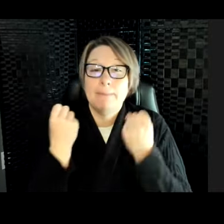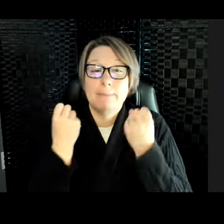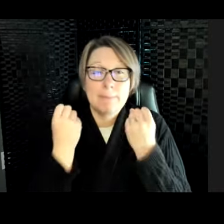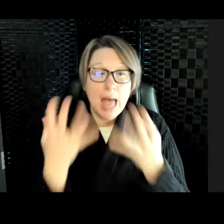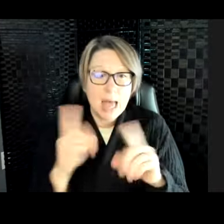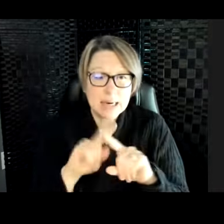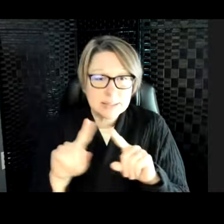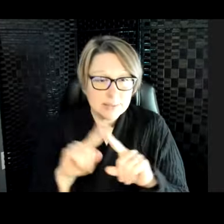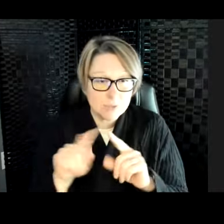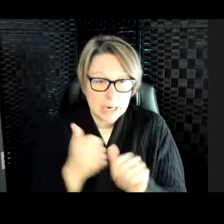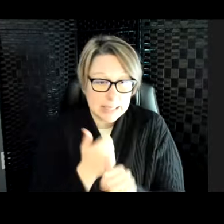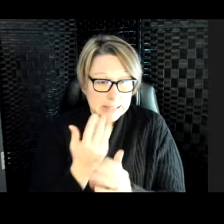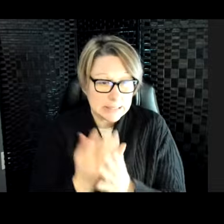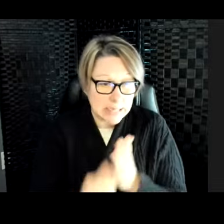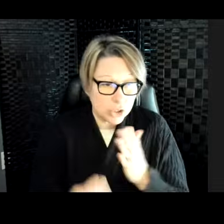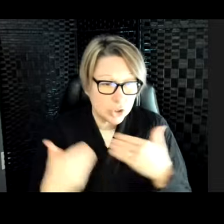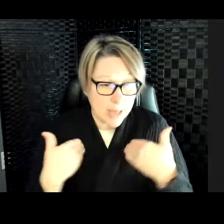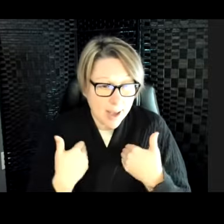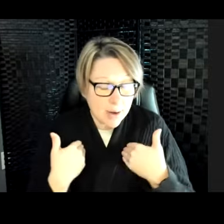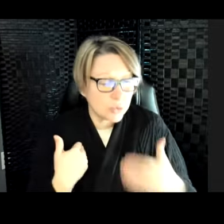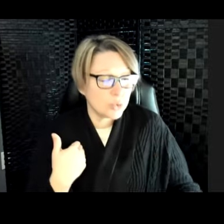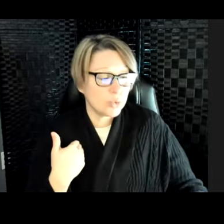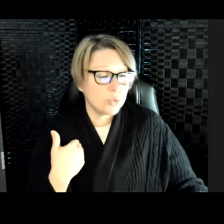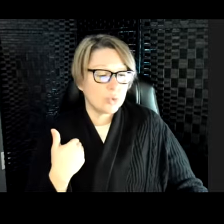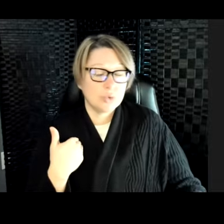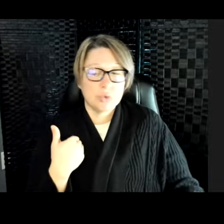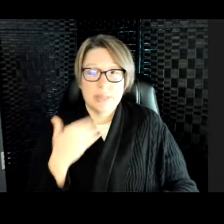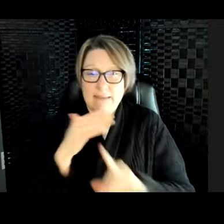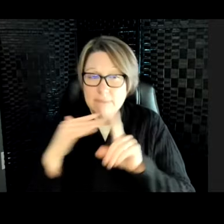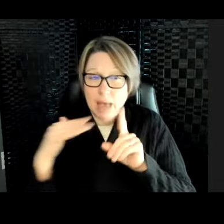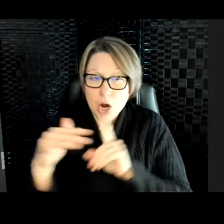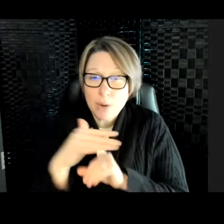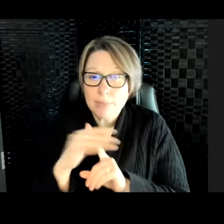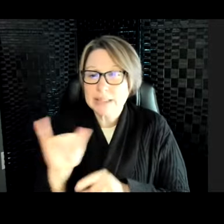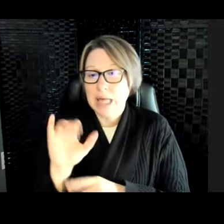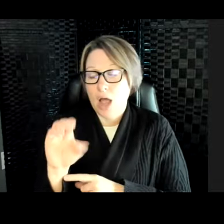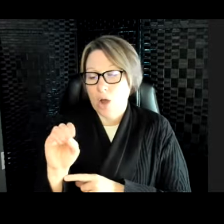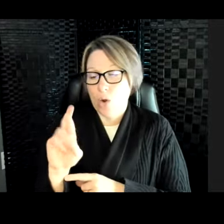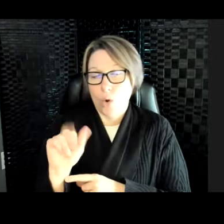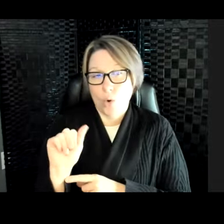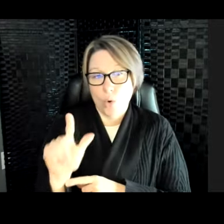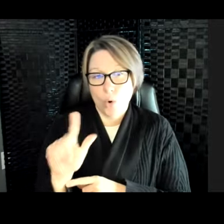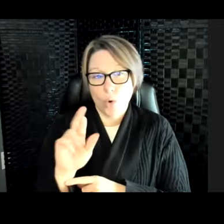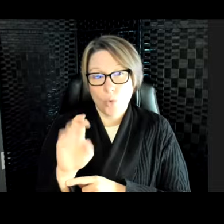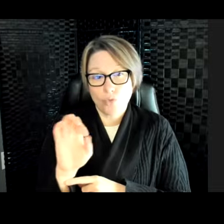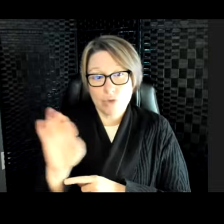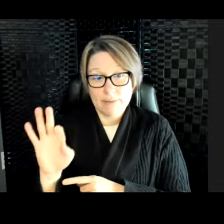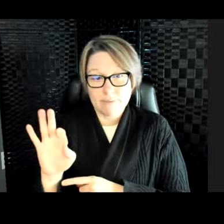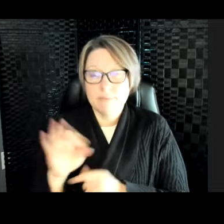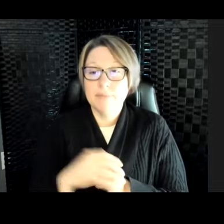and endangered environments, like our coral reefs. But one of our stars here